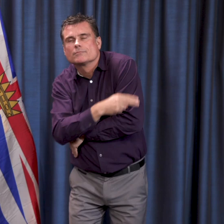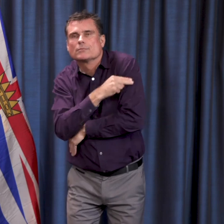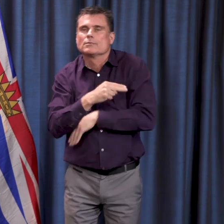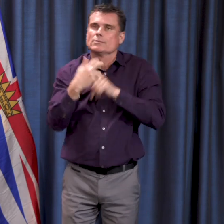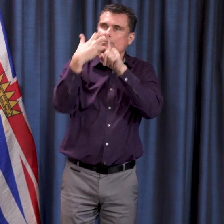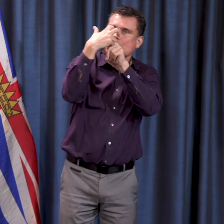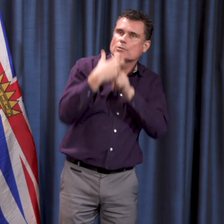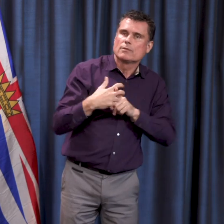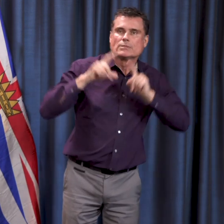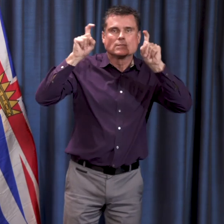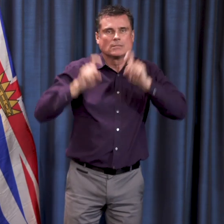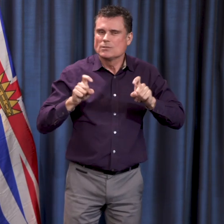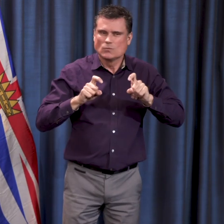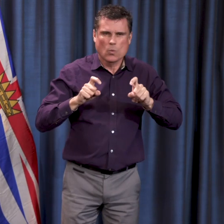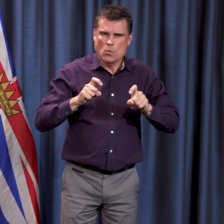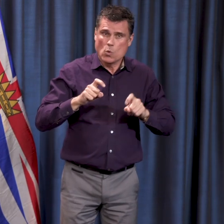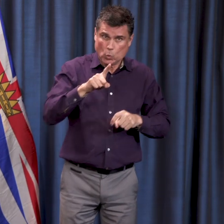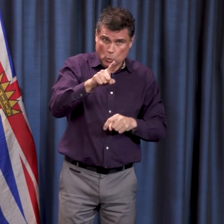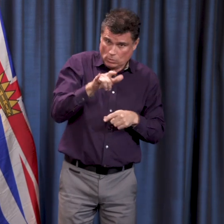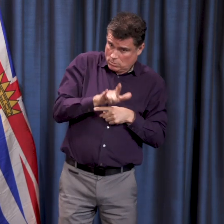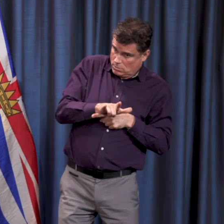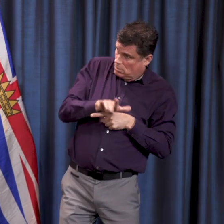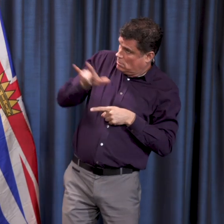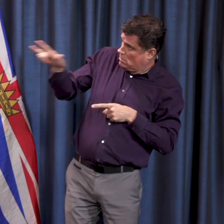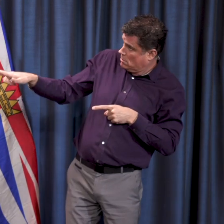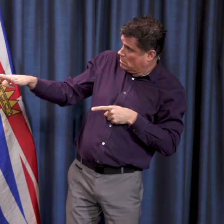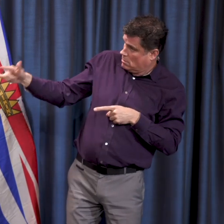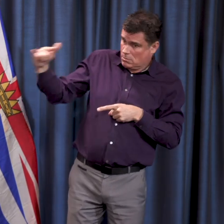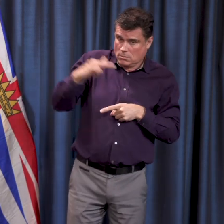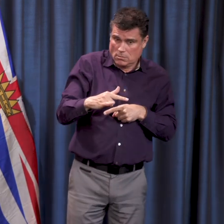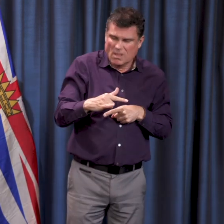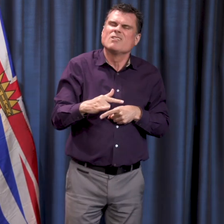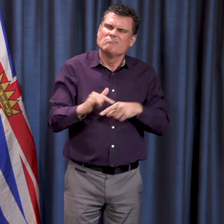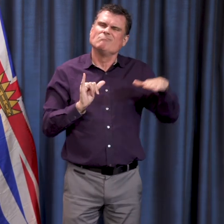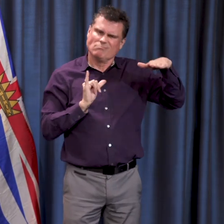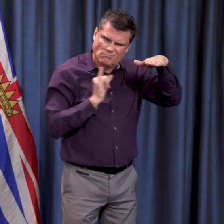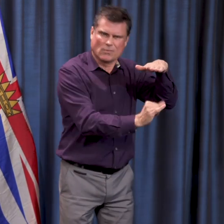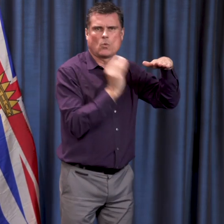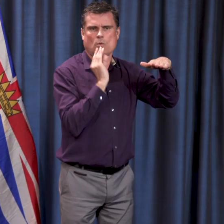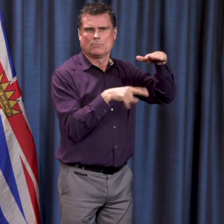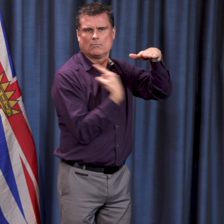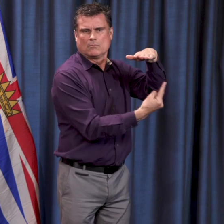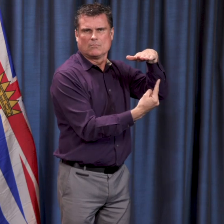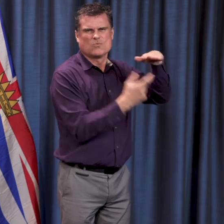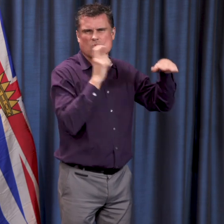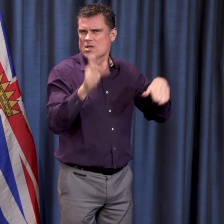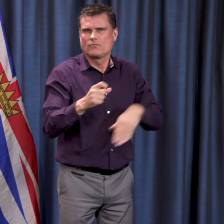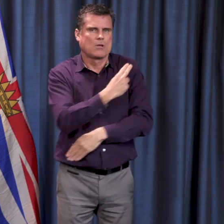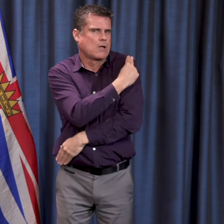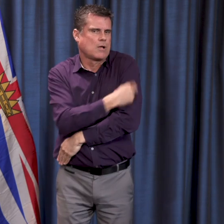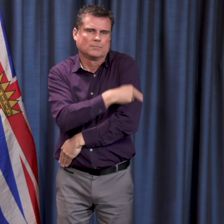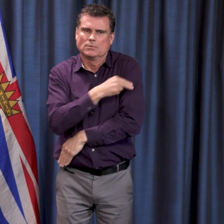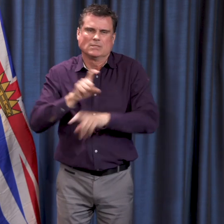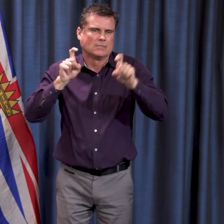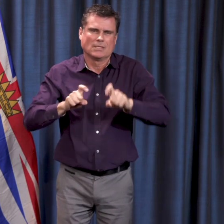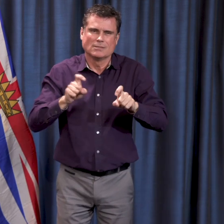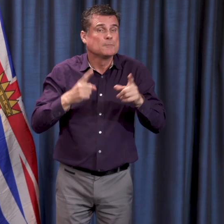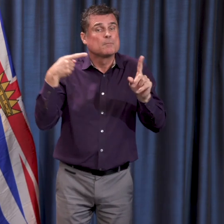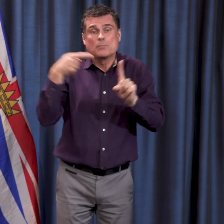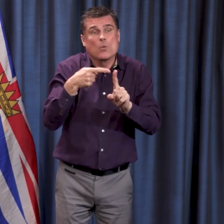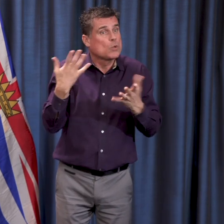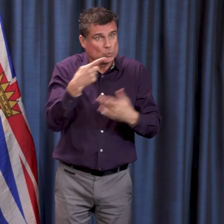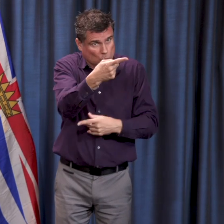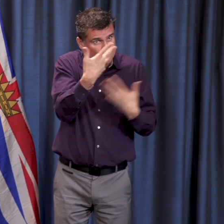and pass it on to others. So that's how we break those chains of transmission and that allows us to focus on the community